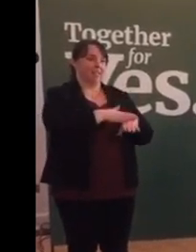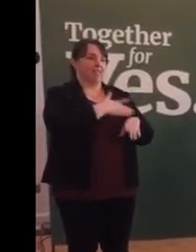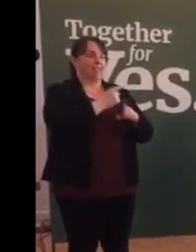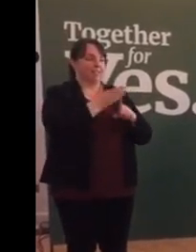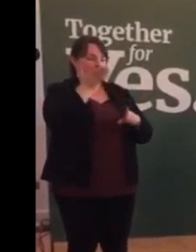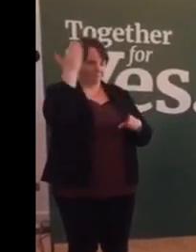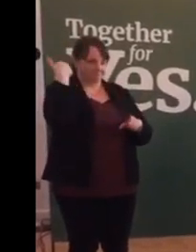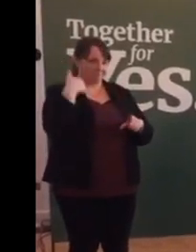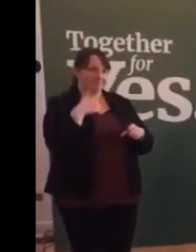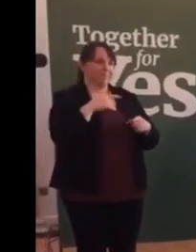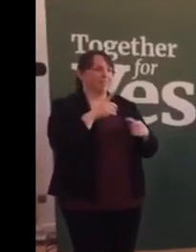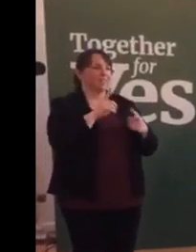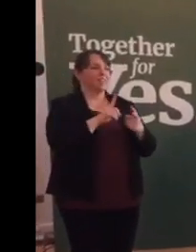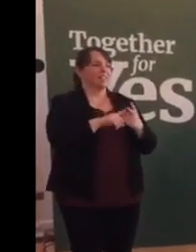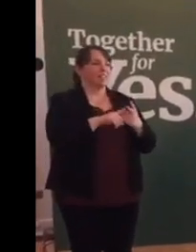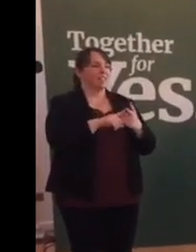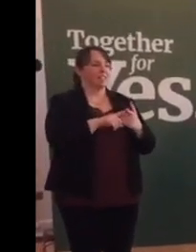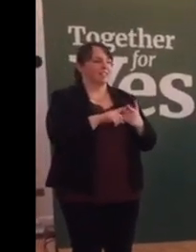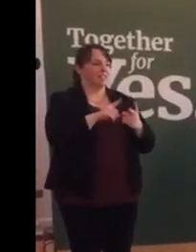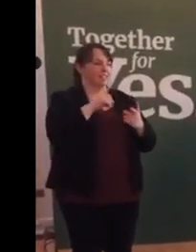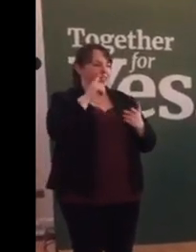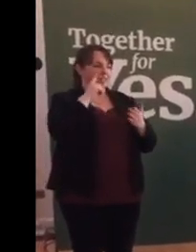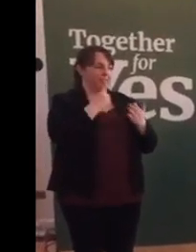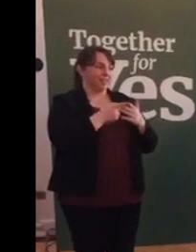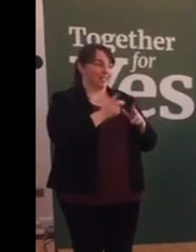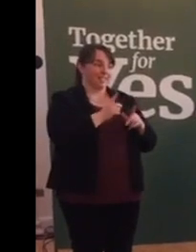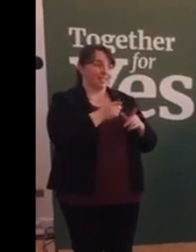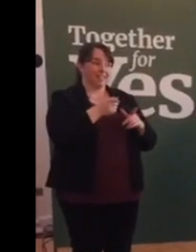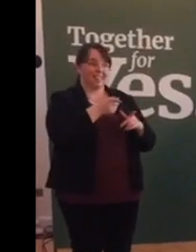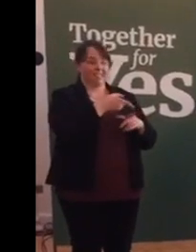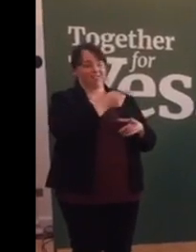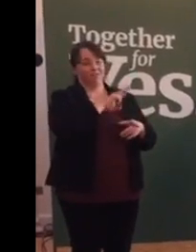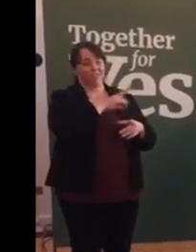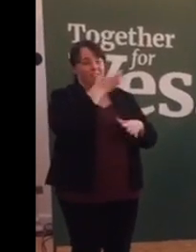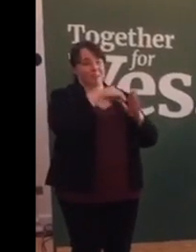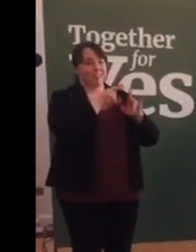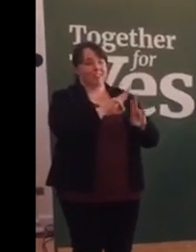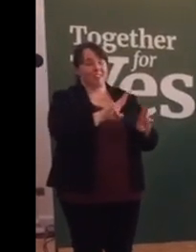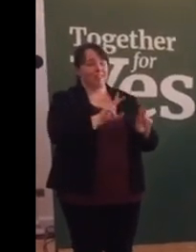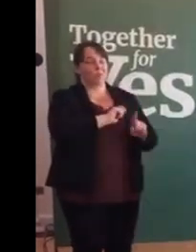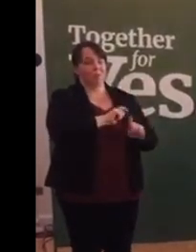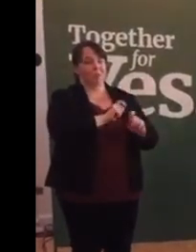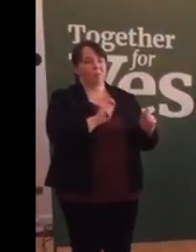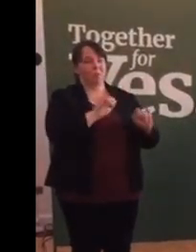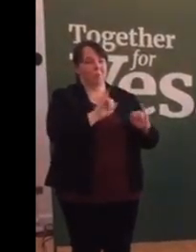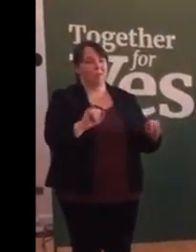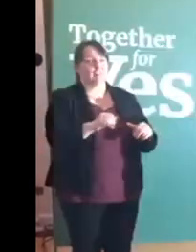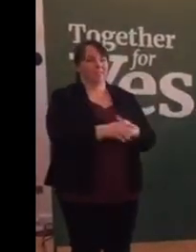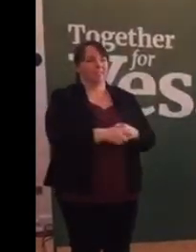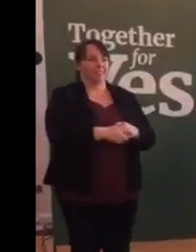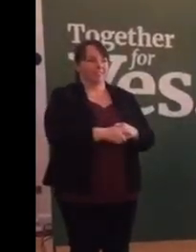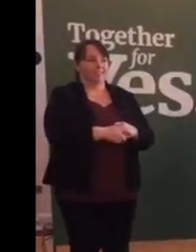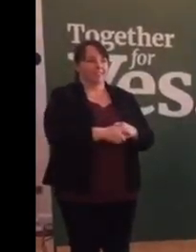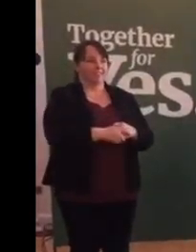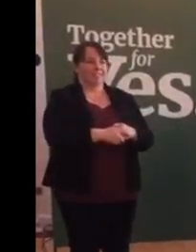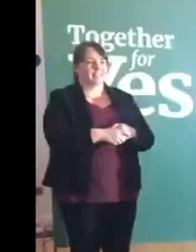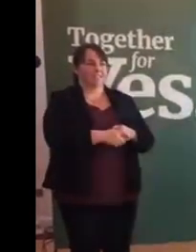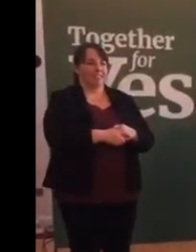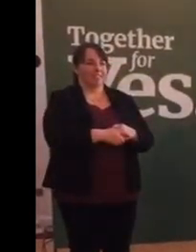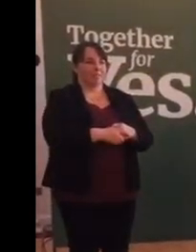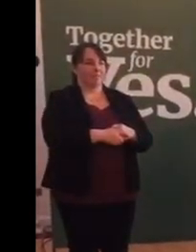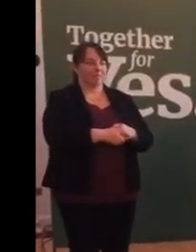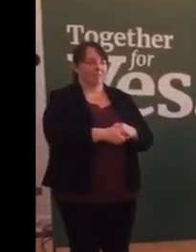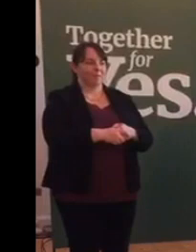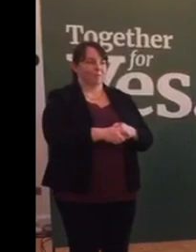as now, and believe you, they're not such a bad crowd leader when you come to keep them and you